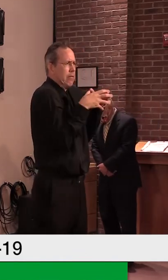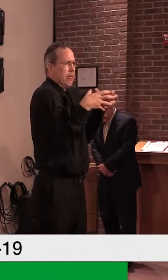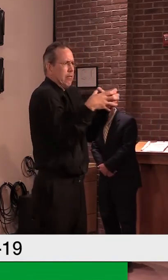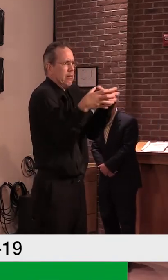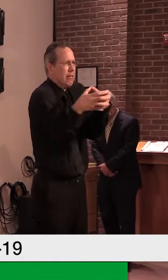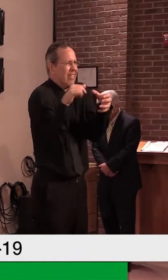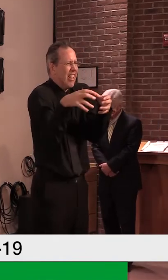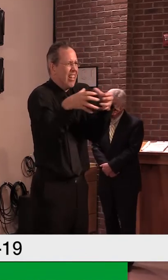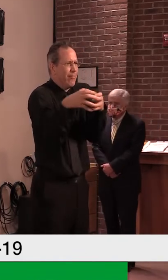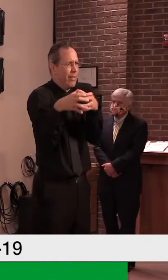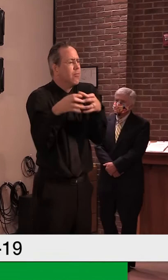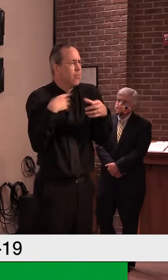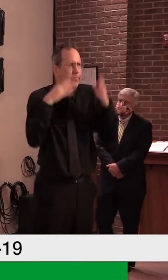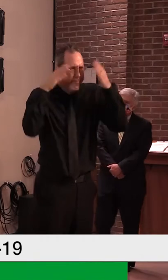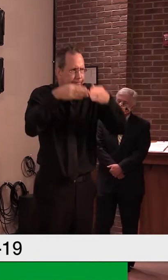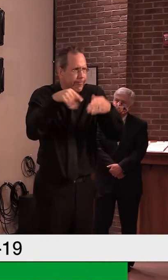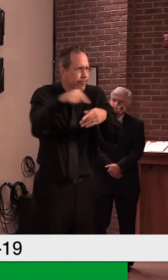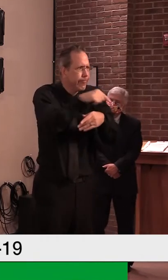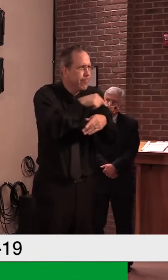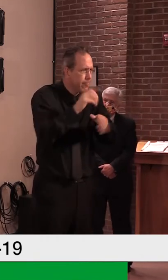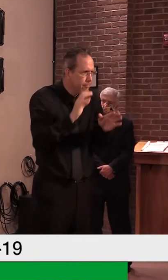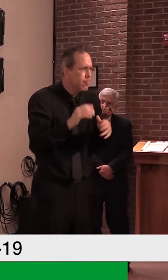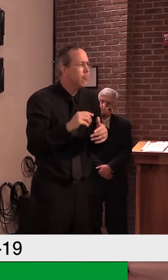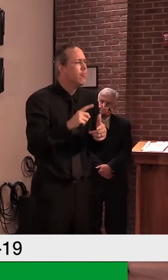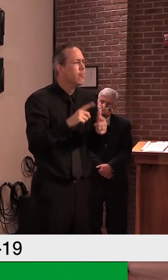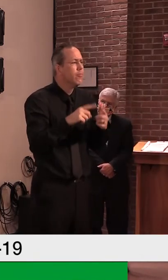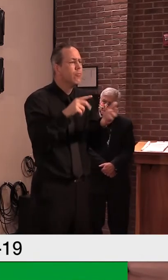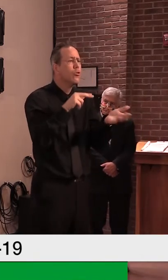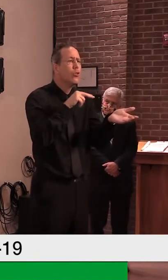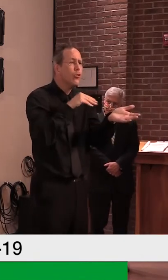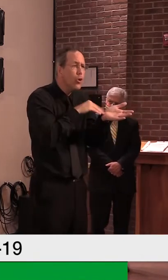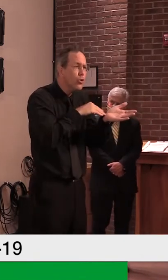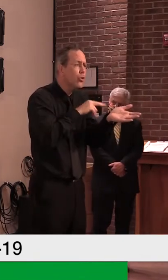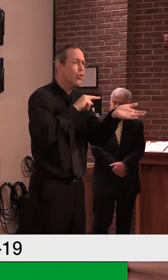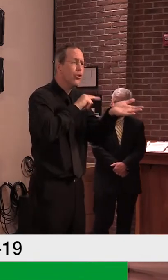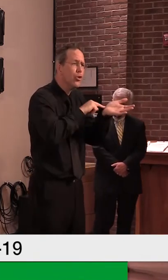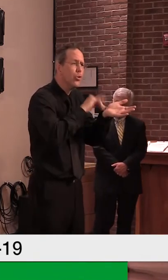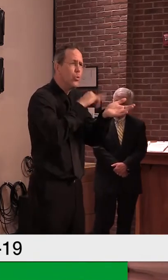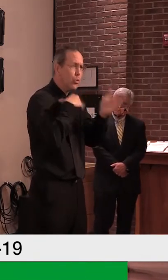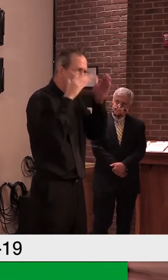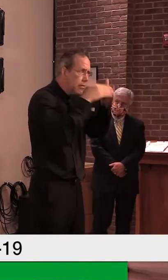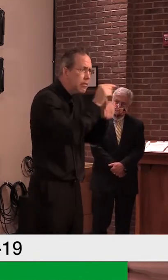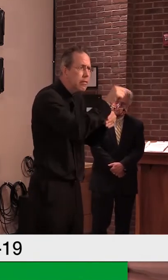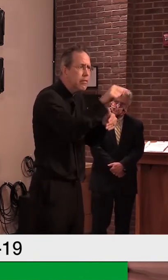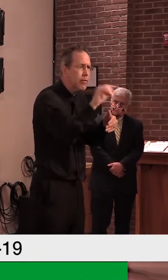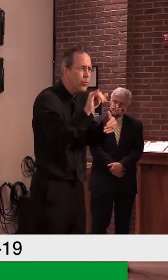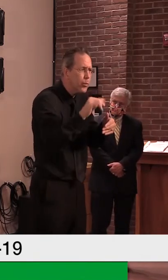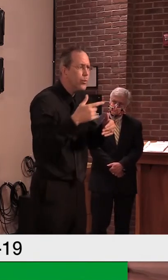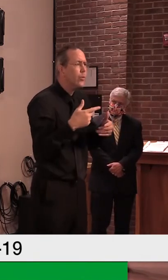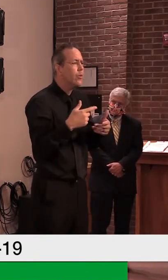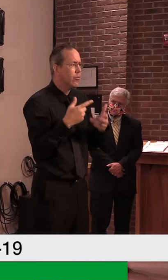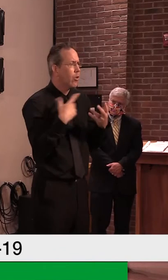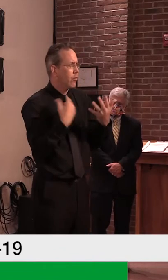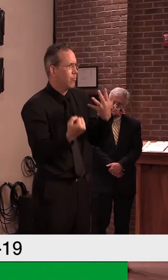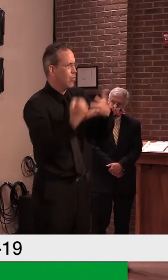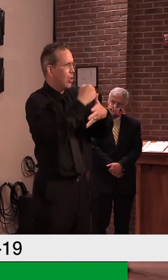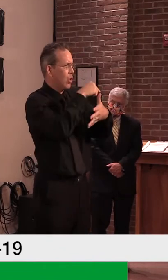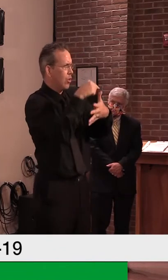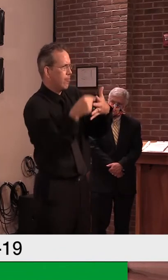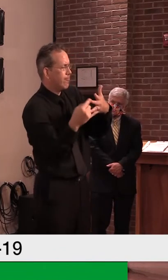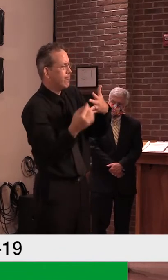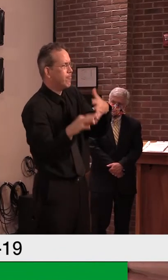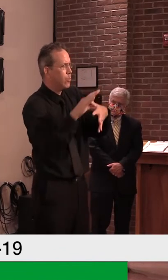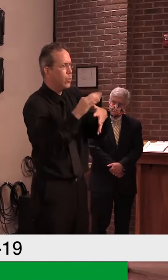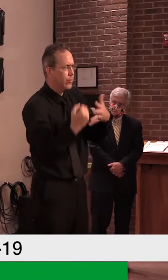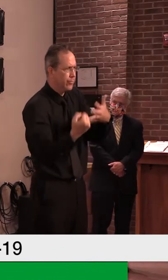And then lower down than that, but still called a priority, because it is, uh, are